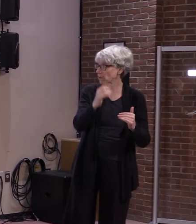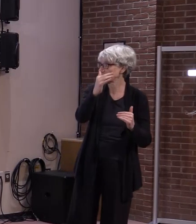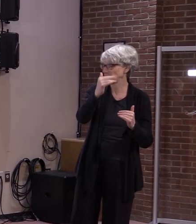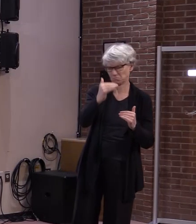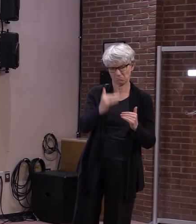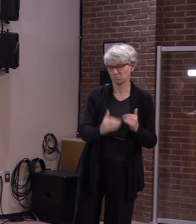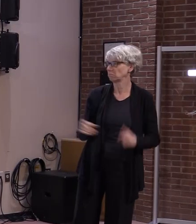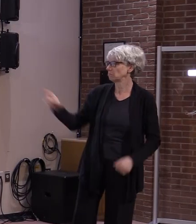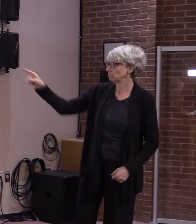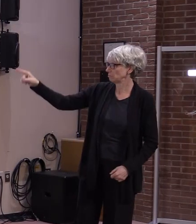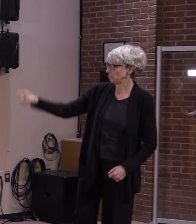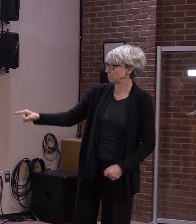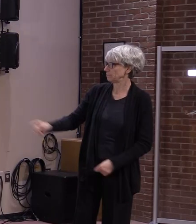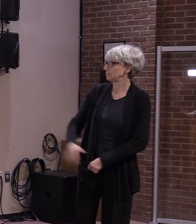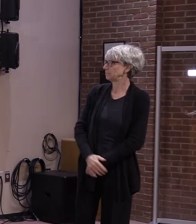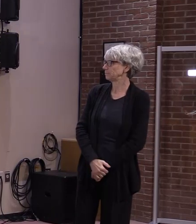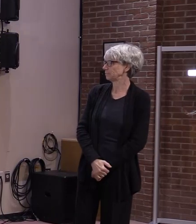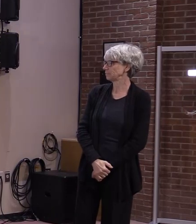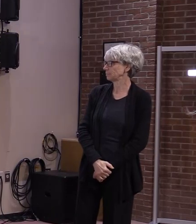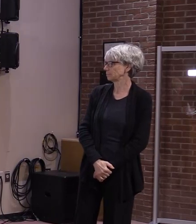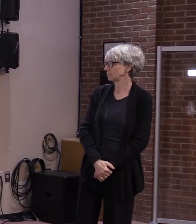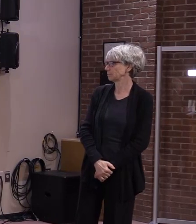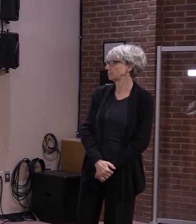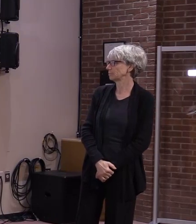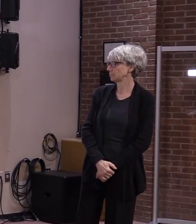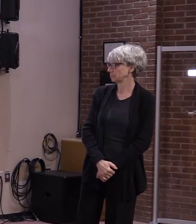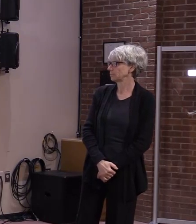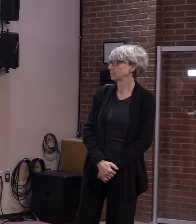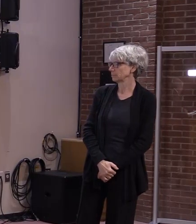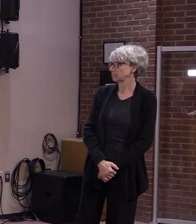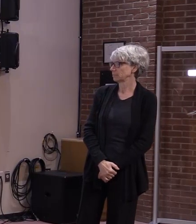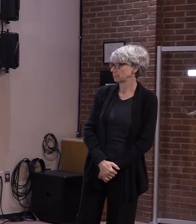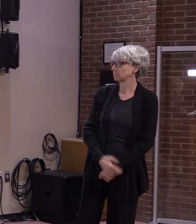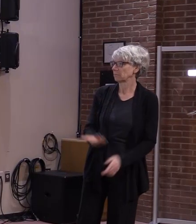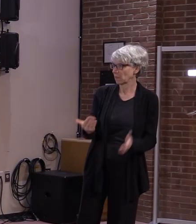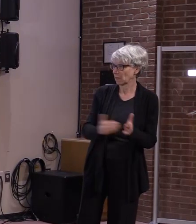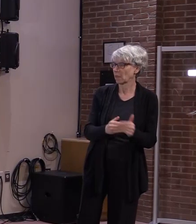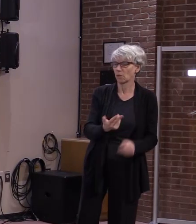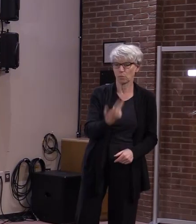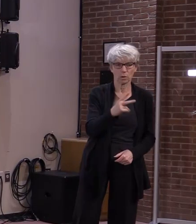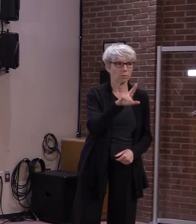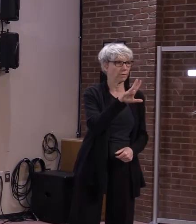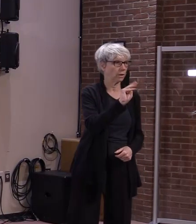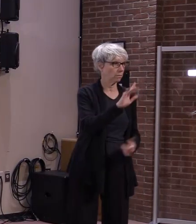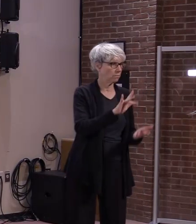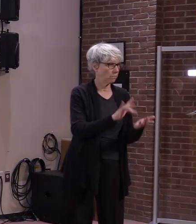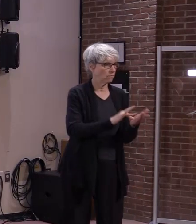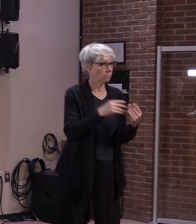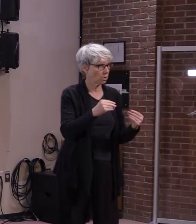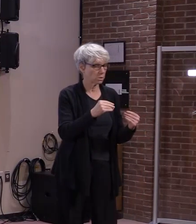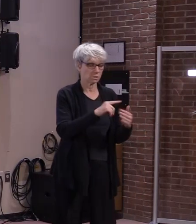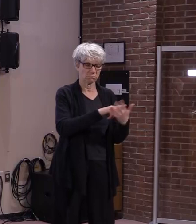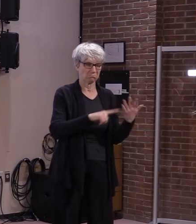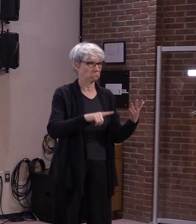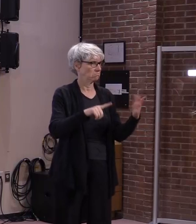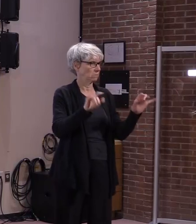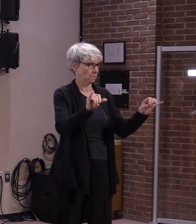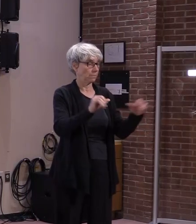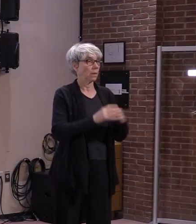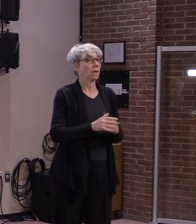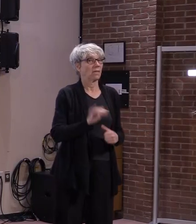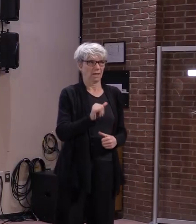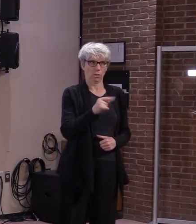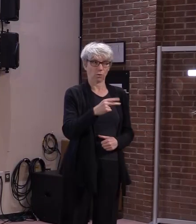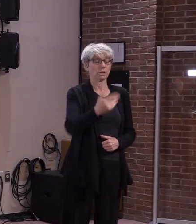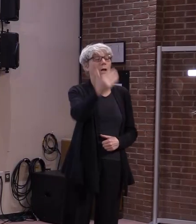Sun Common in Waterbury, all the UVM pharmacies that I talked about previously. And